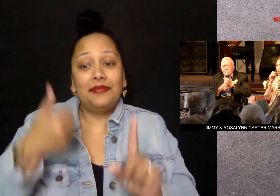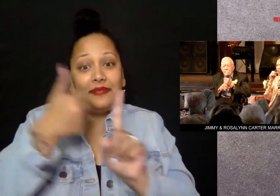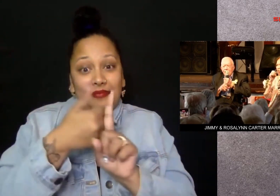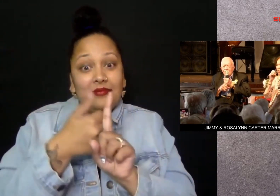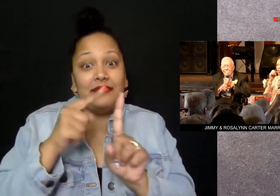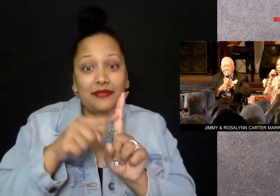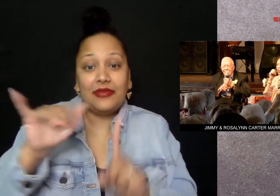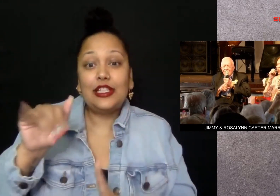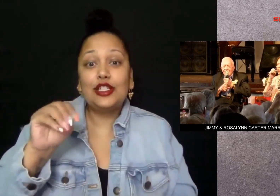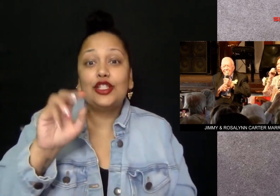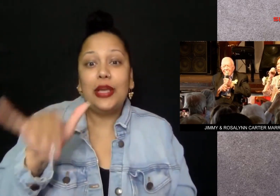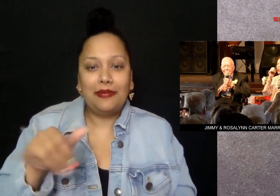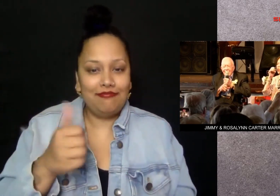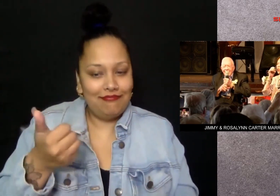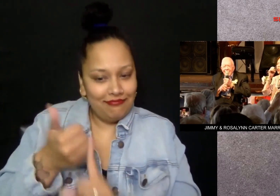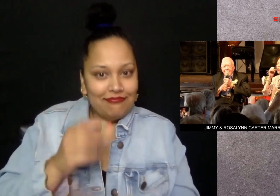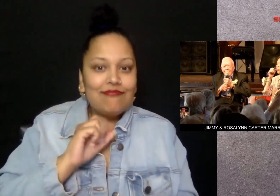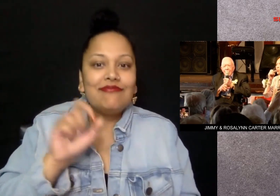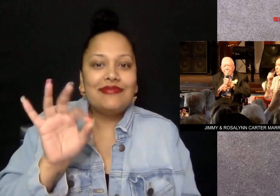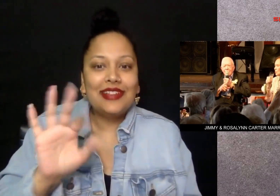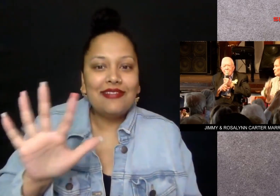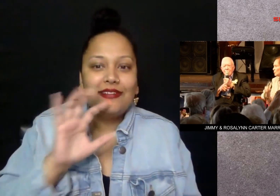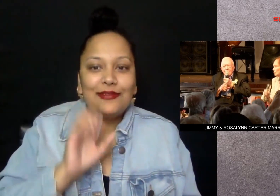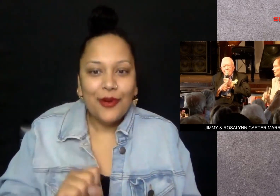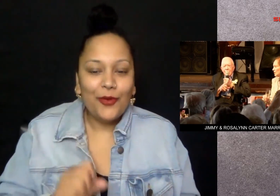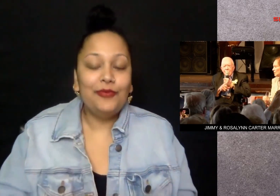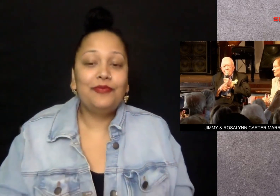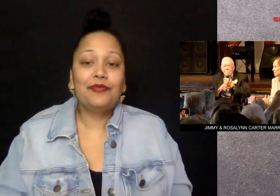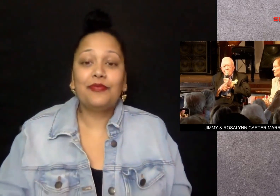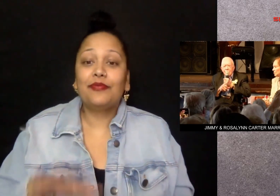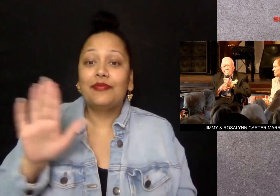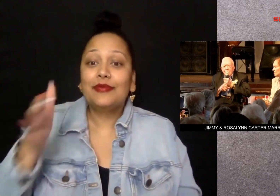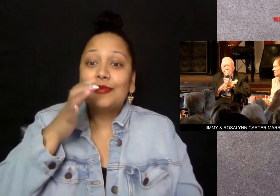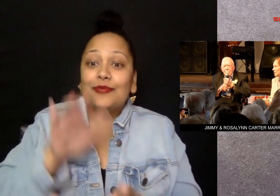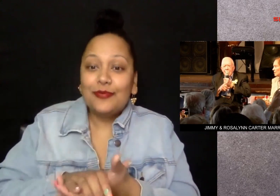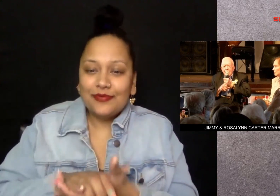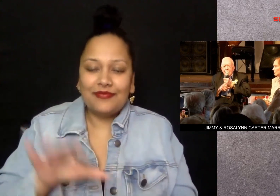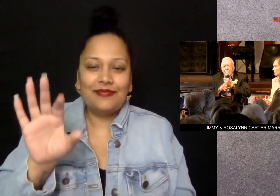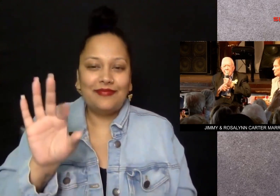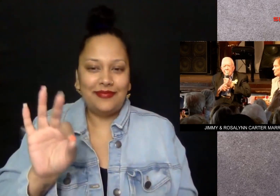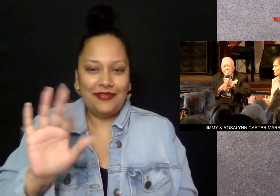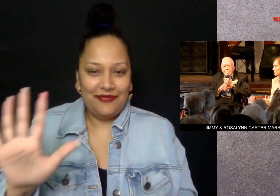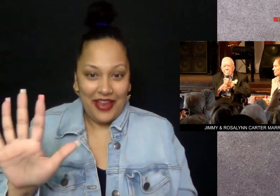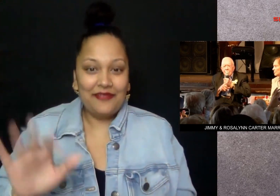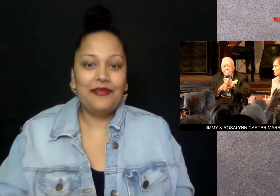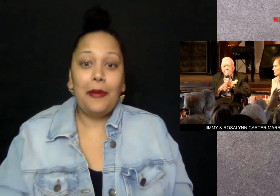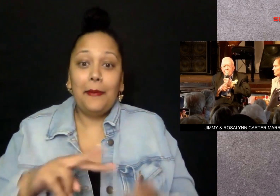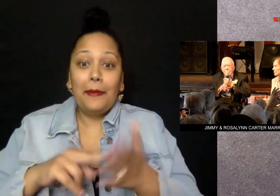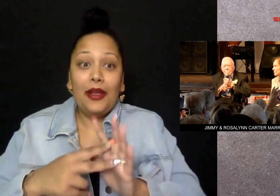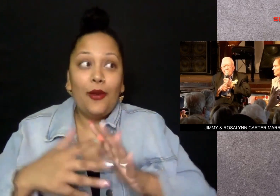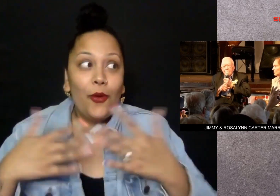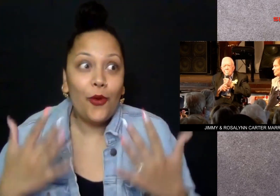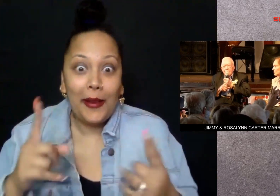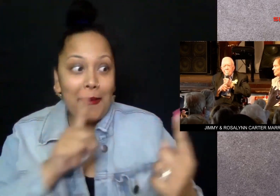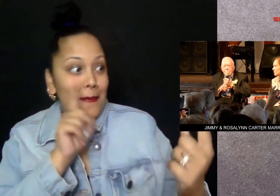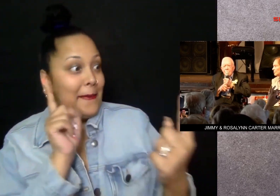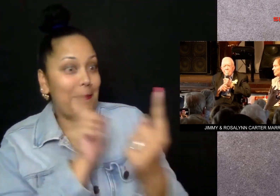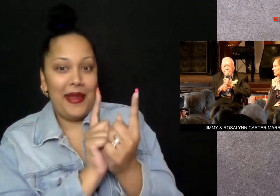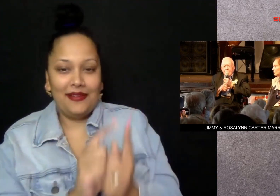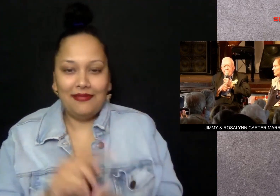Jimmy Carter is 95 years old and his wife, Rosalyn, is 95 That means he was 21 years old and she